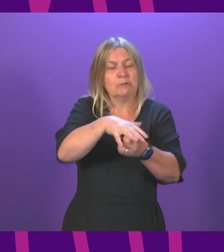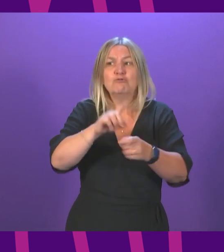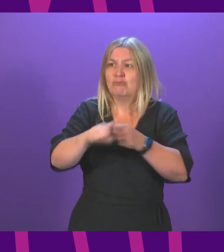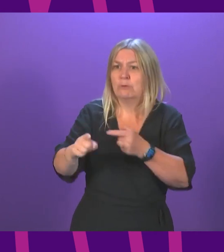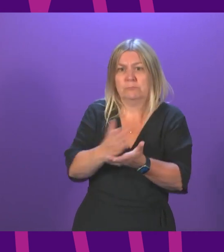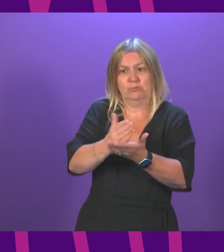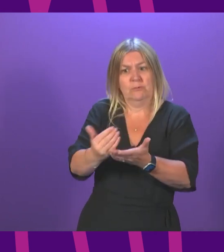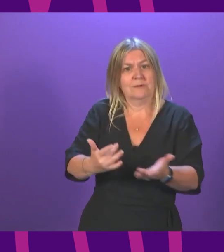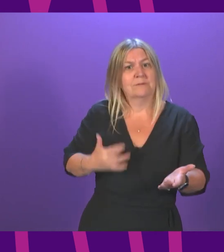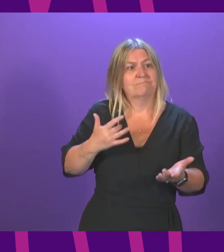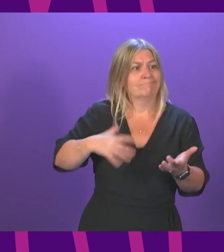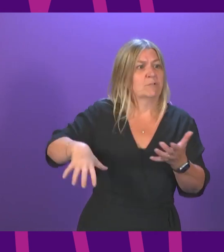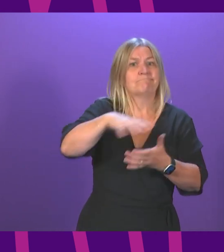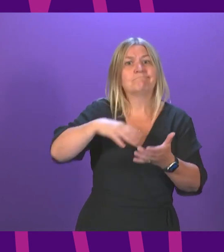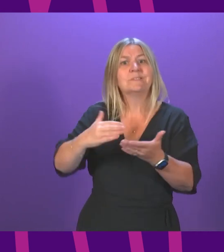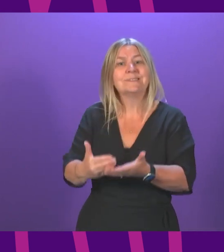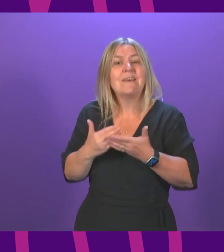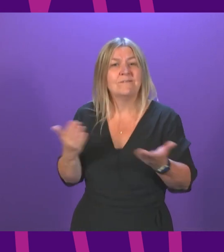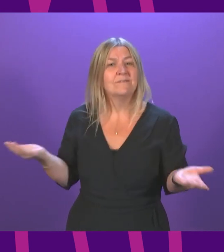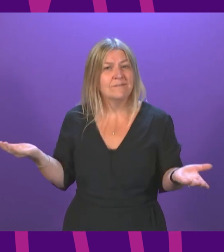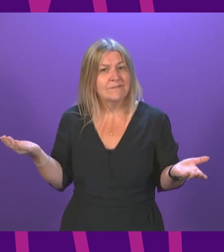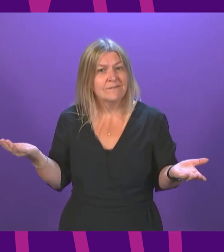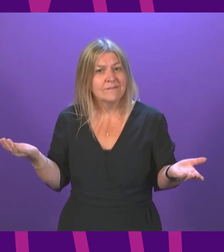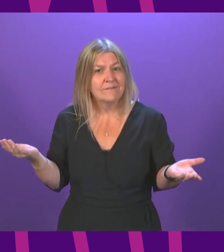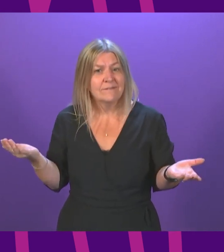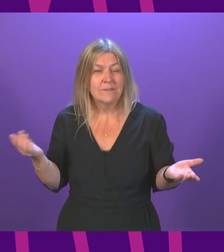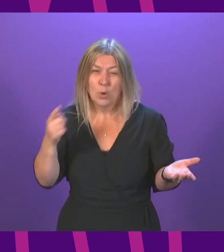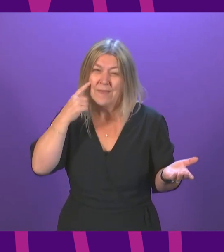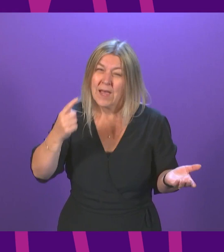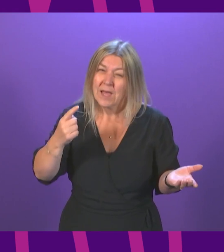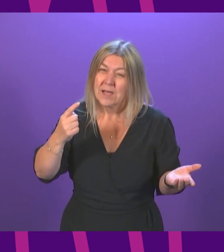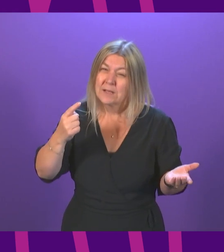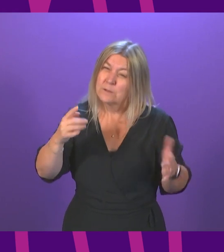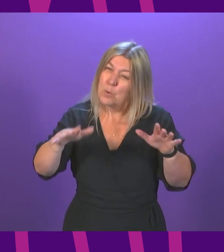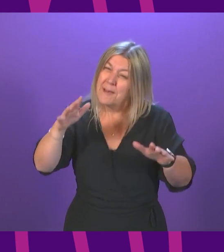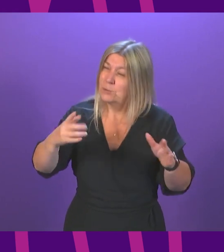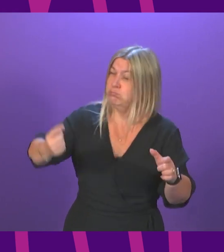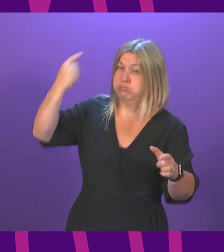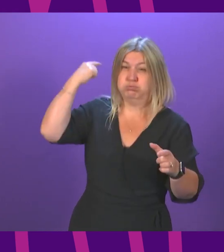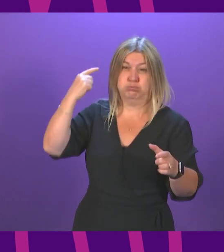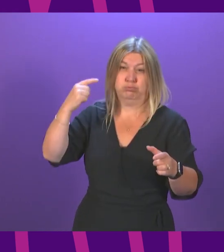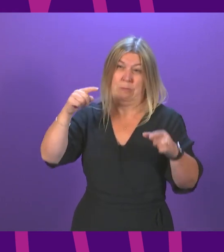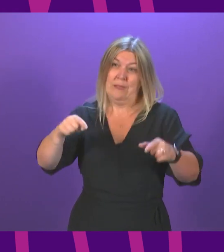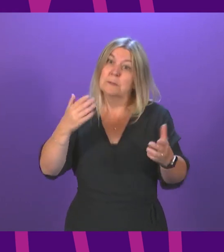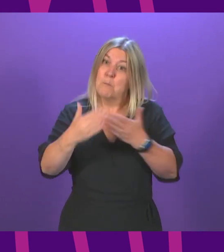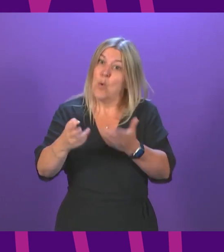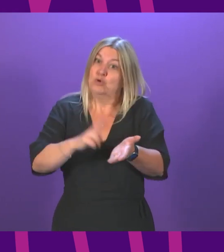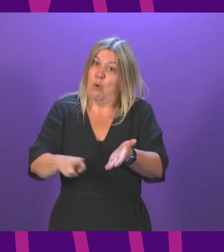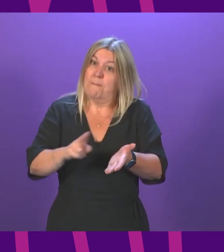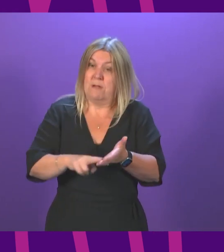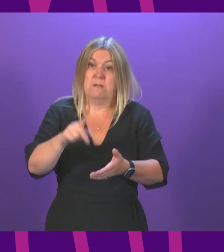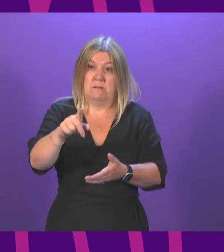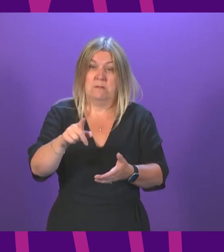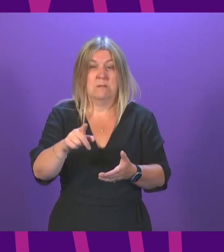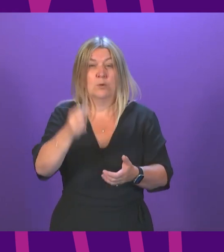And we listen as we go. We are in a much greater degree of normality now. The shops in the Royal Mile just a matter of weeks ago